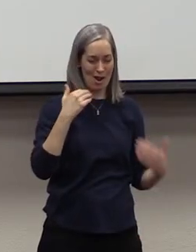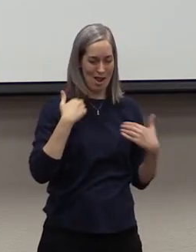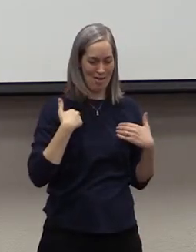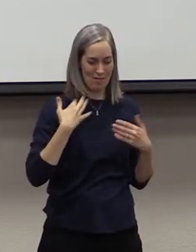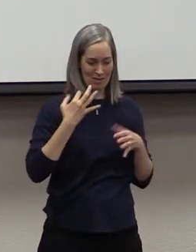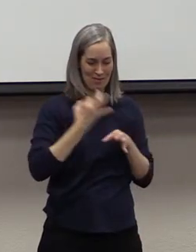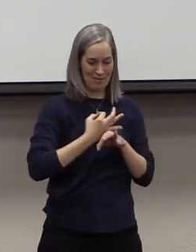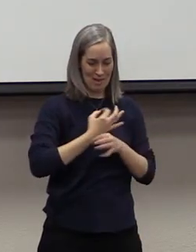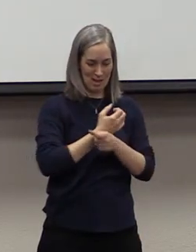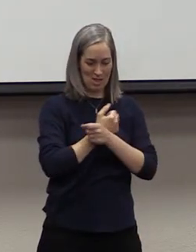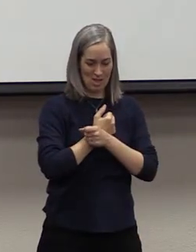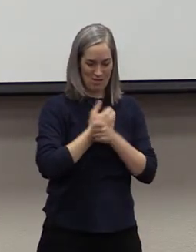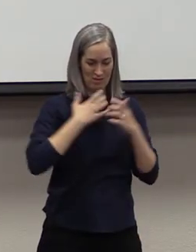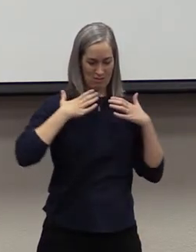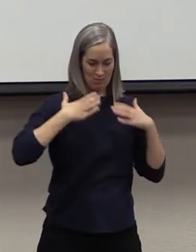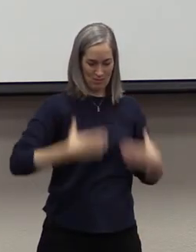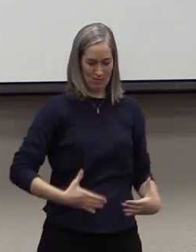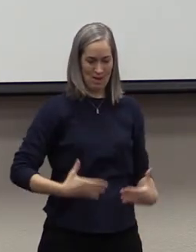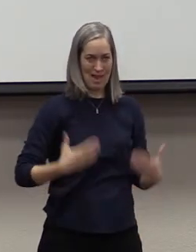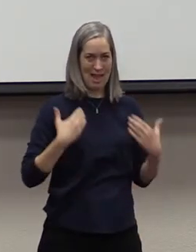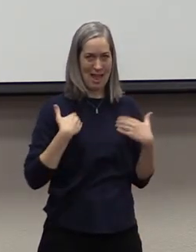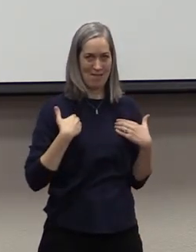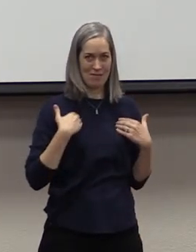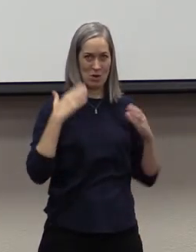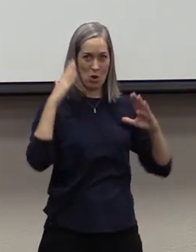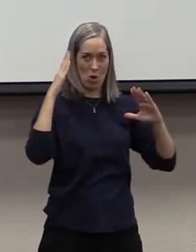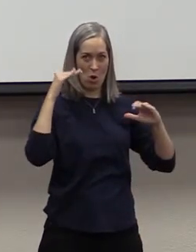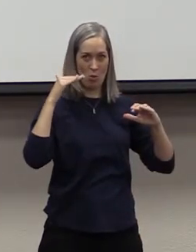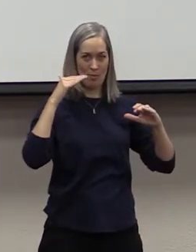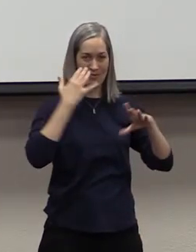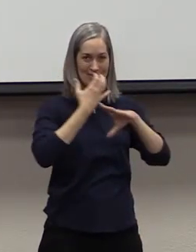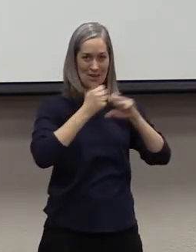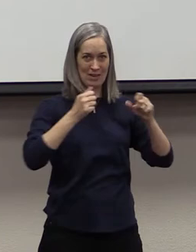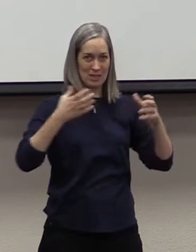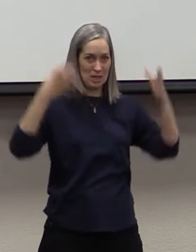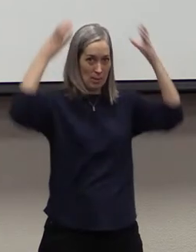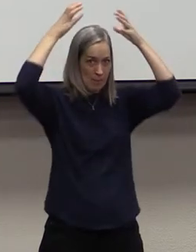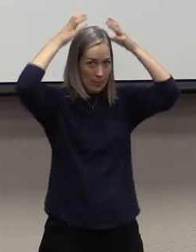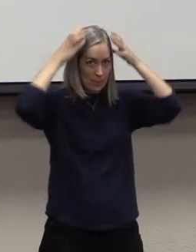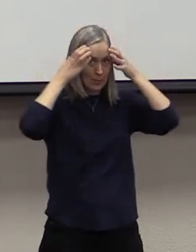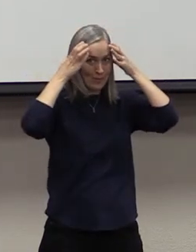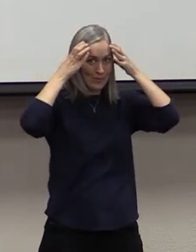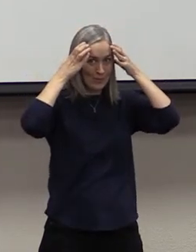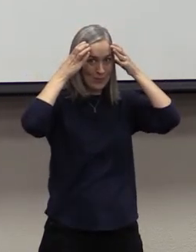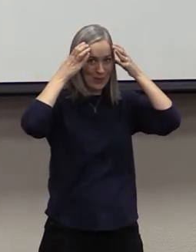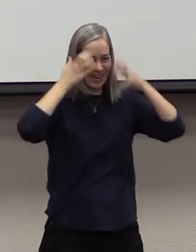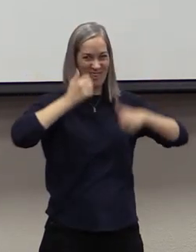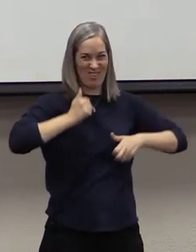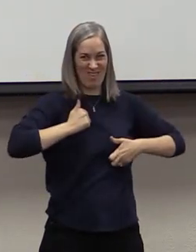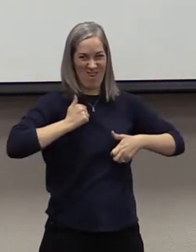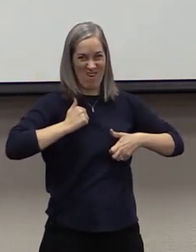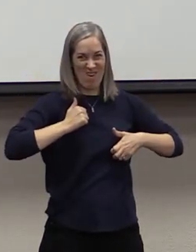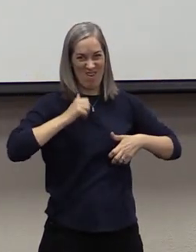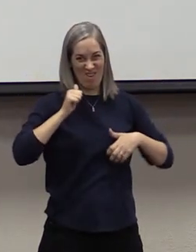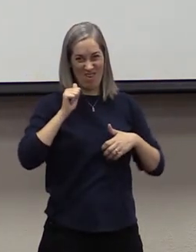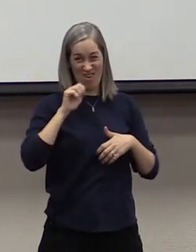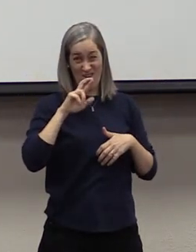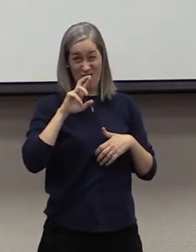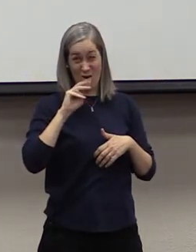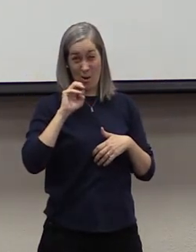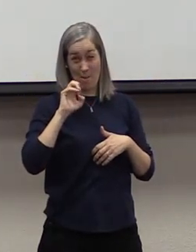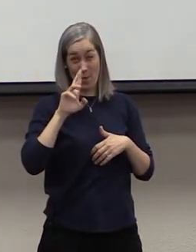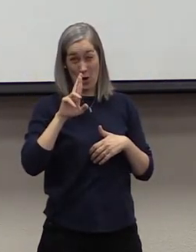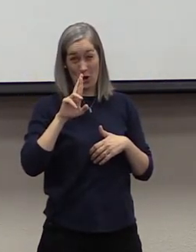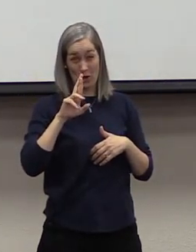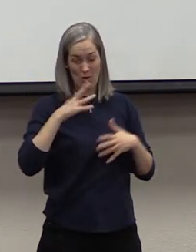faith and love, and for a helmet, the hope of salvation. He brings in this armor, and notice that